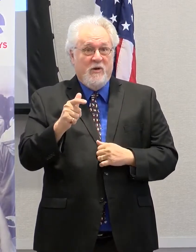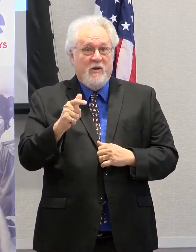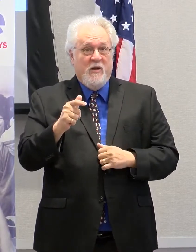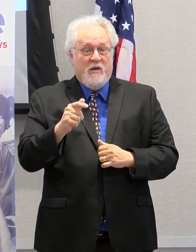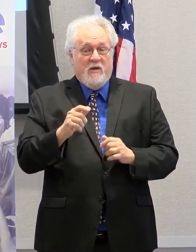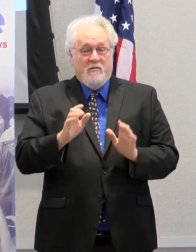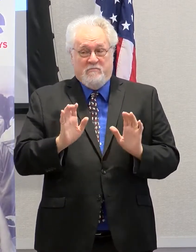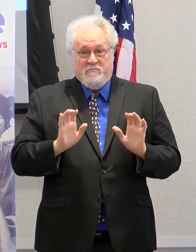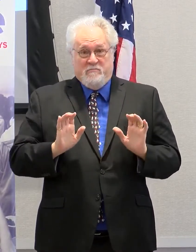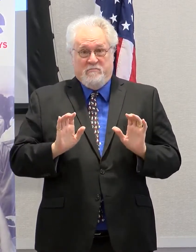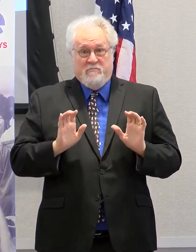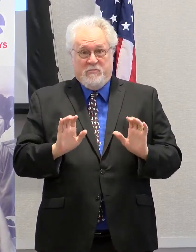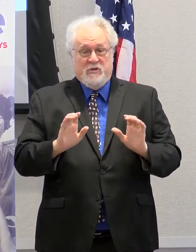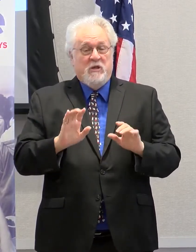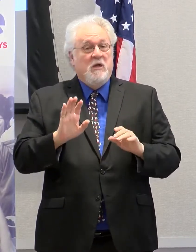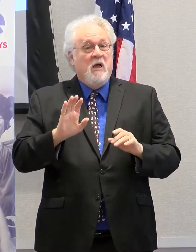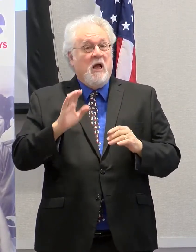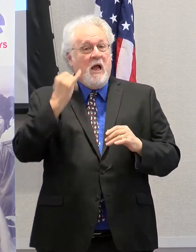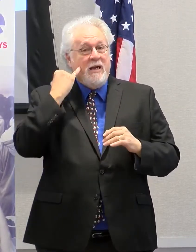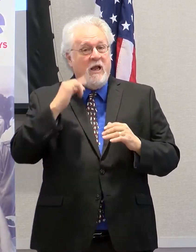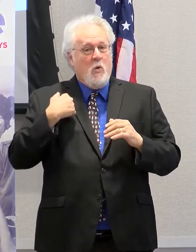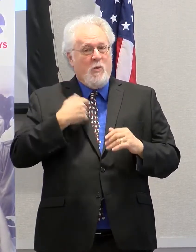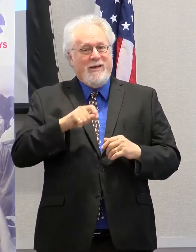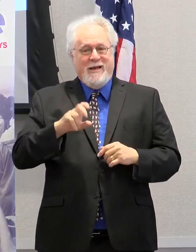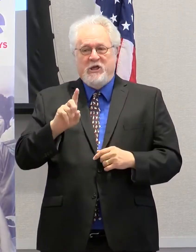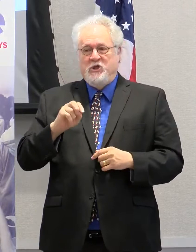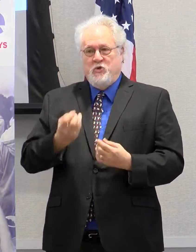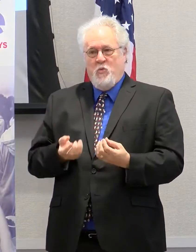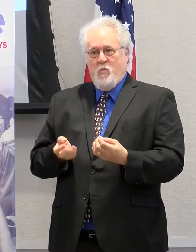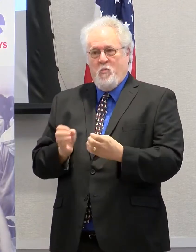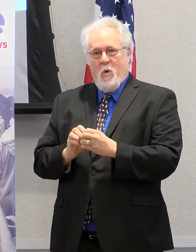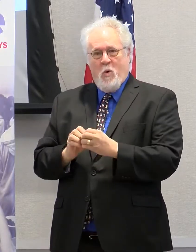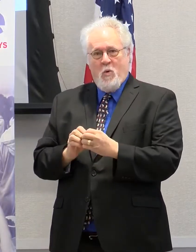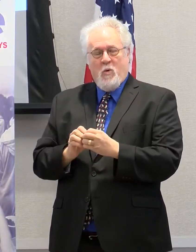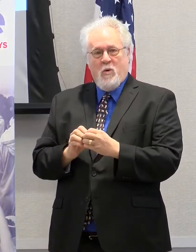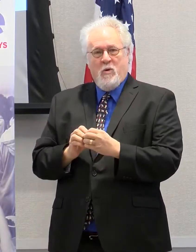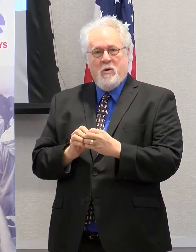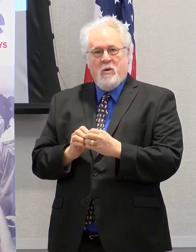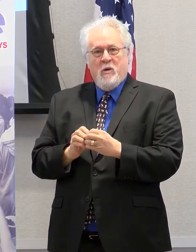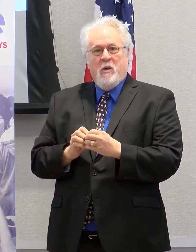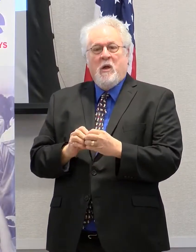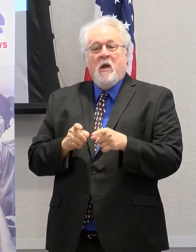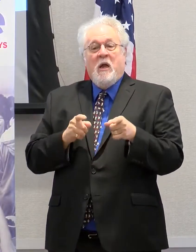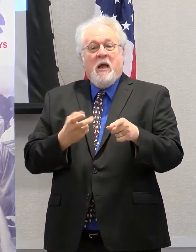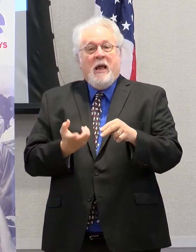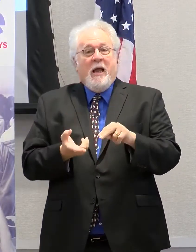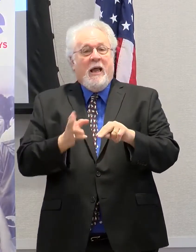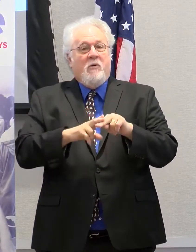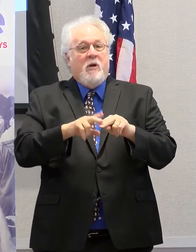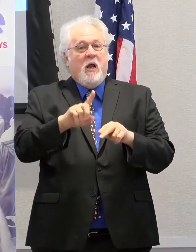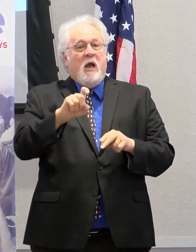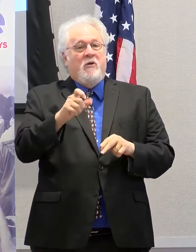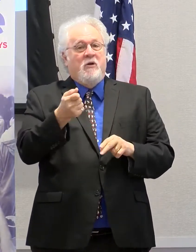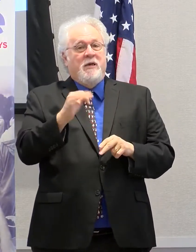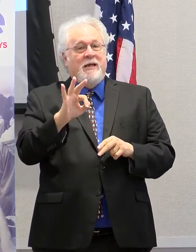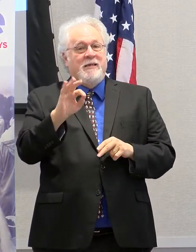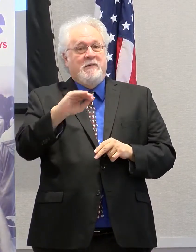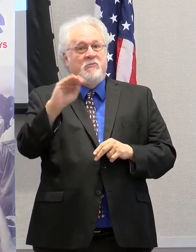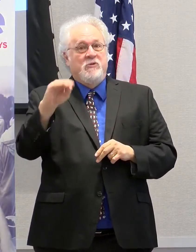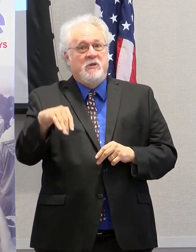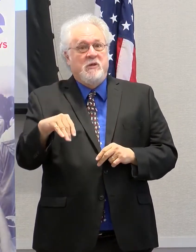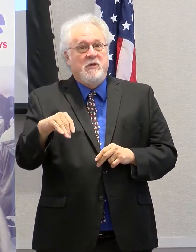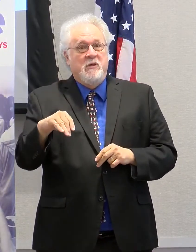driven by the notion that we need to do more. It increased by 119%.